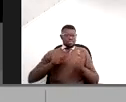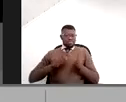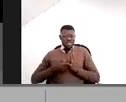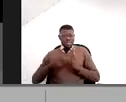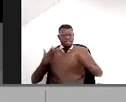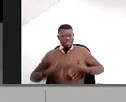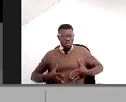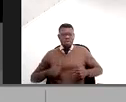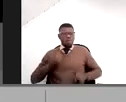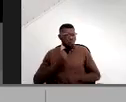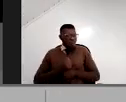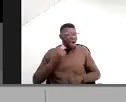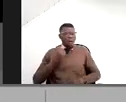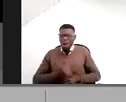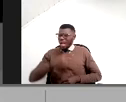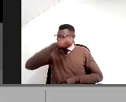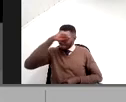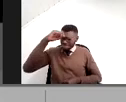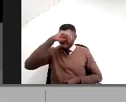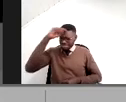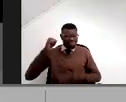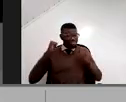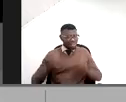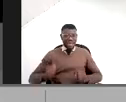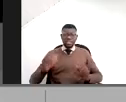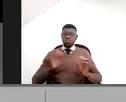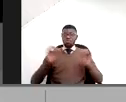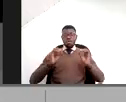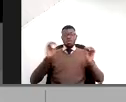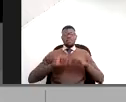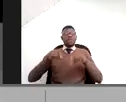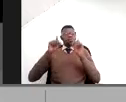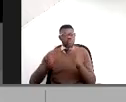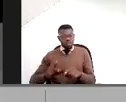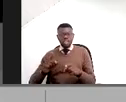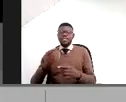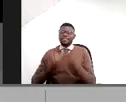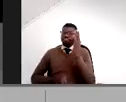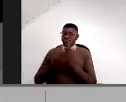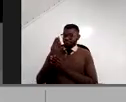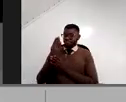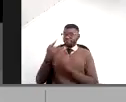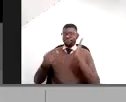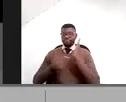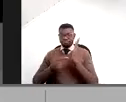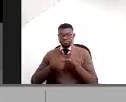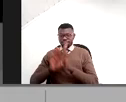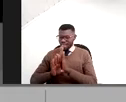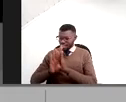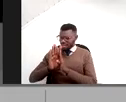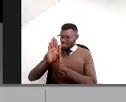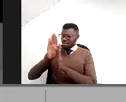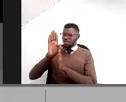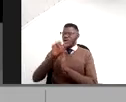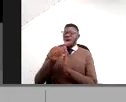have to work harder and quicker, but you need to introduce more technical developments from other industries.